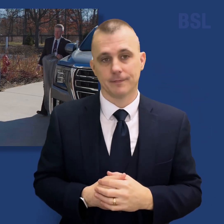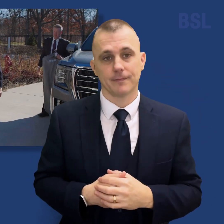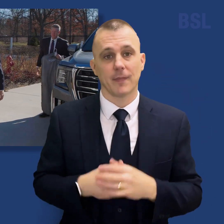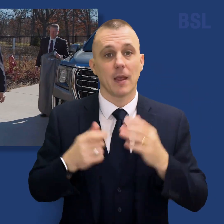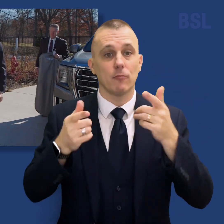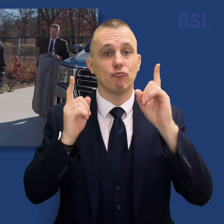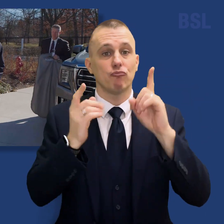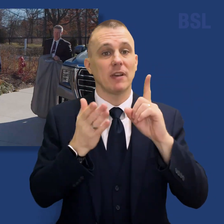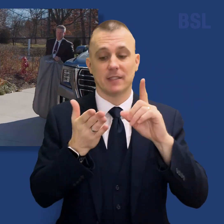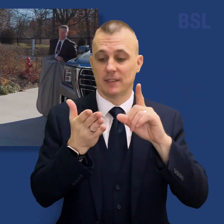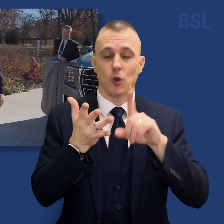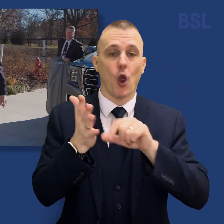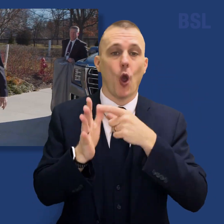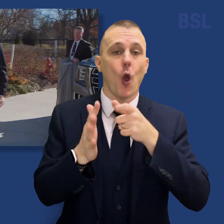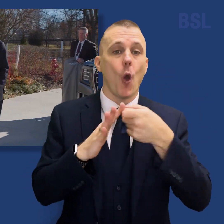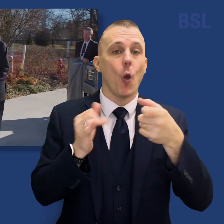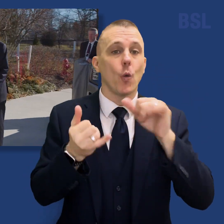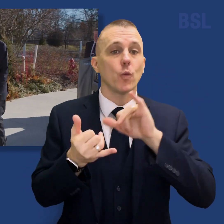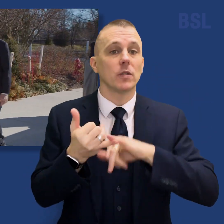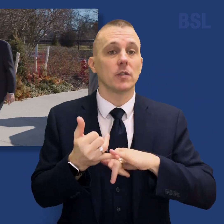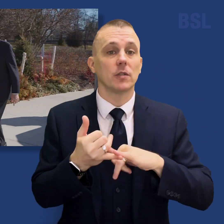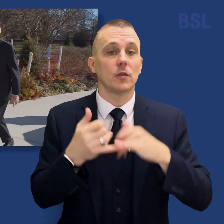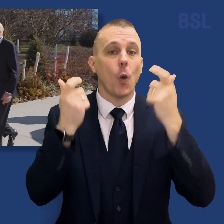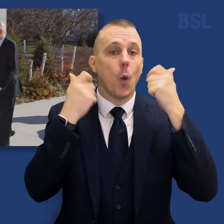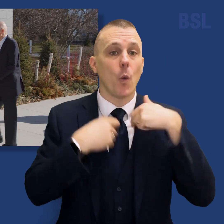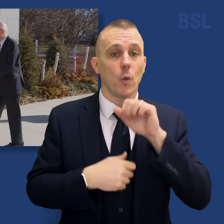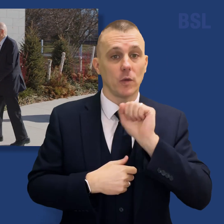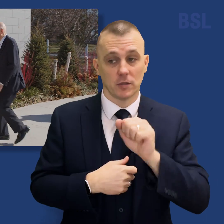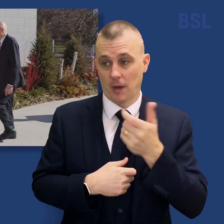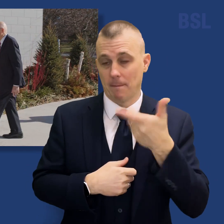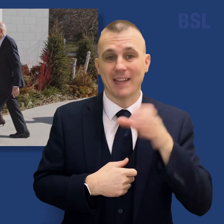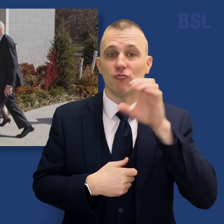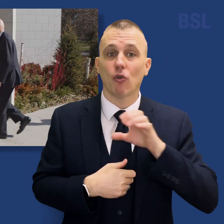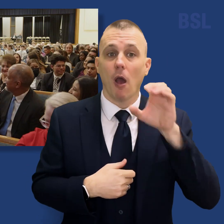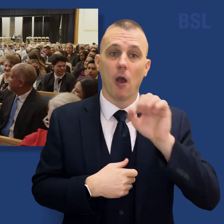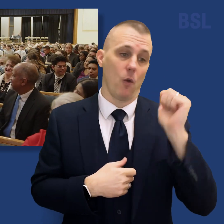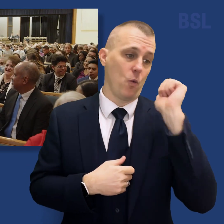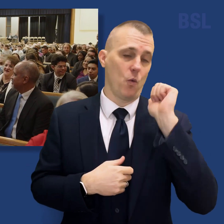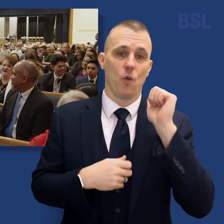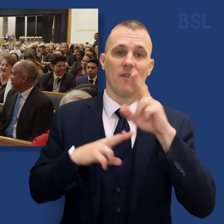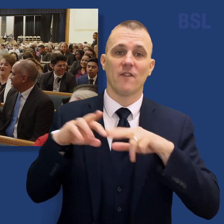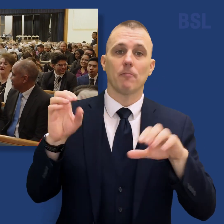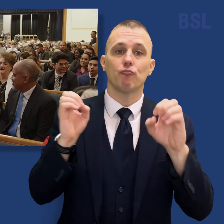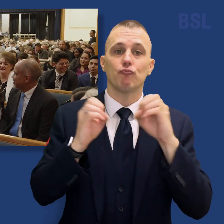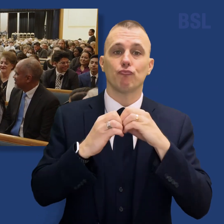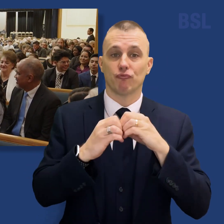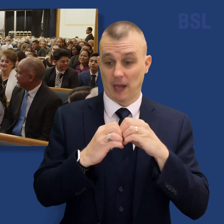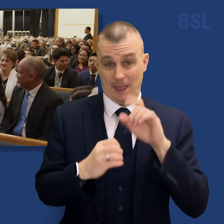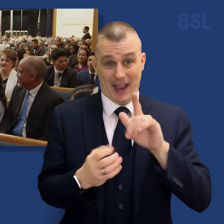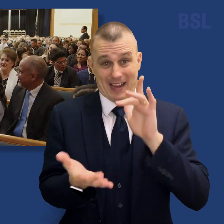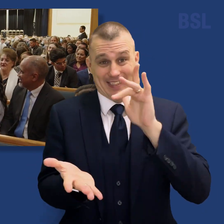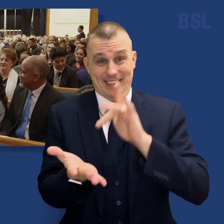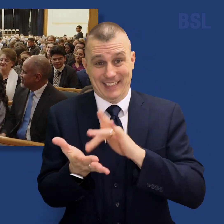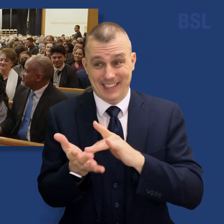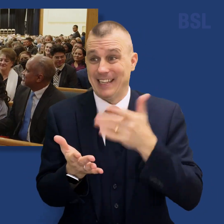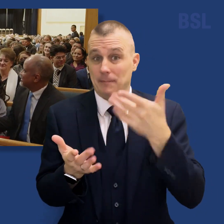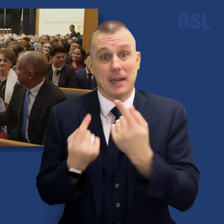President Dallin H. Oaks of the First Presidency ministered in Chicago in mid-February, a city where he practiced law